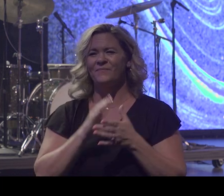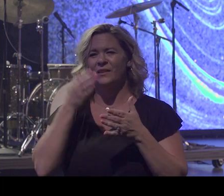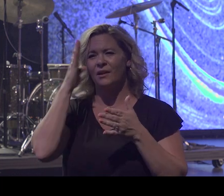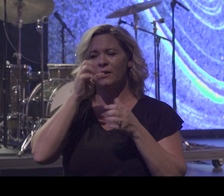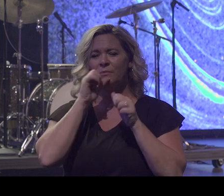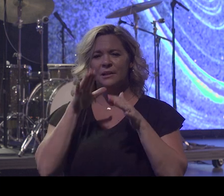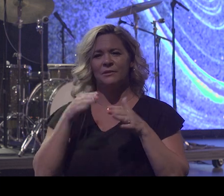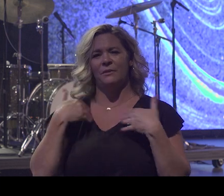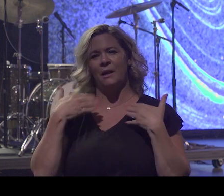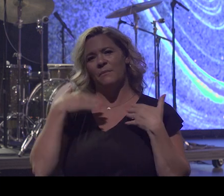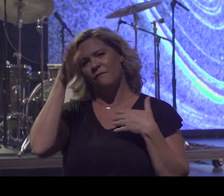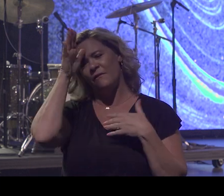Father's Day.